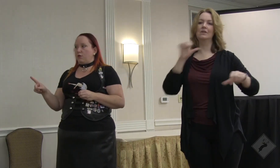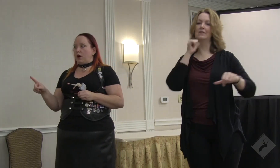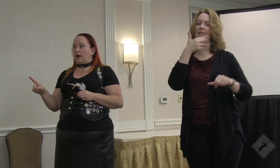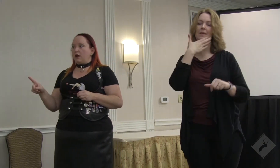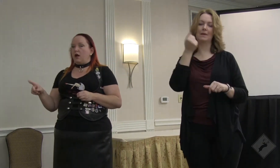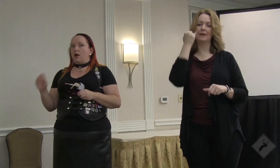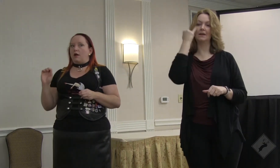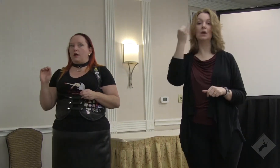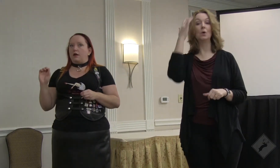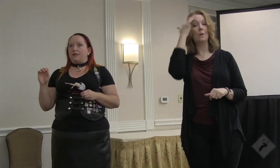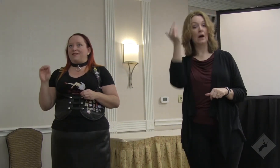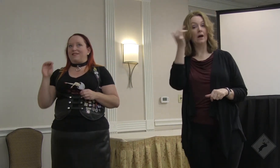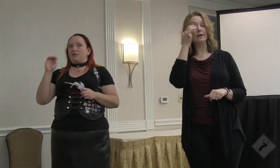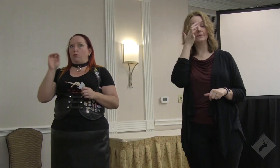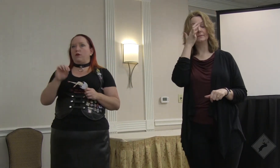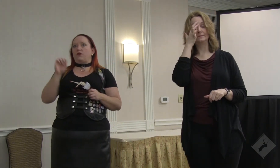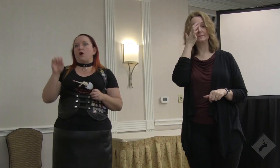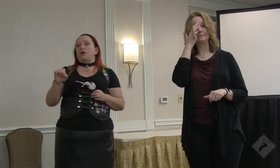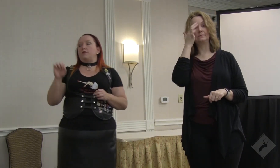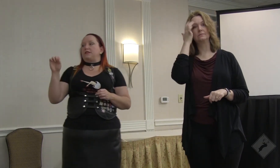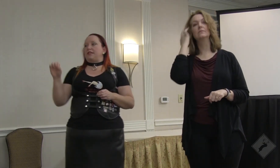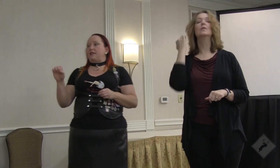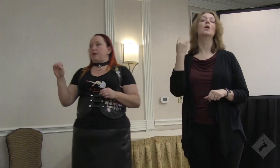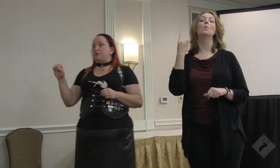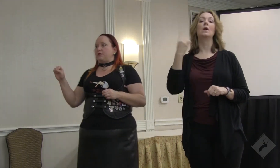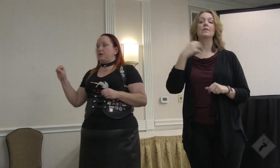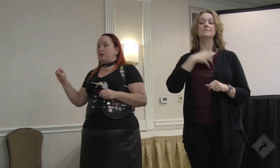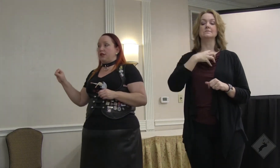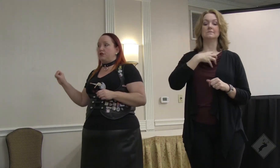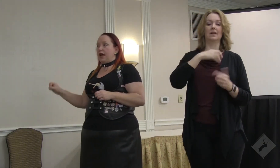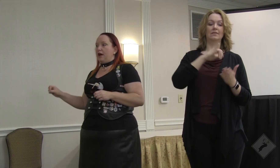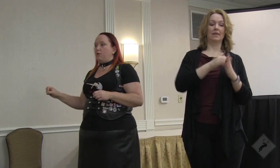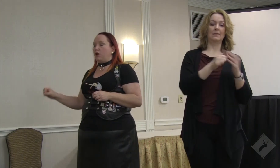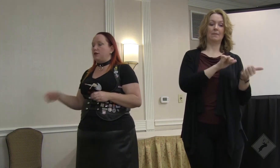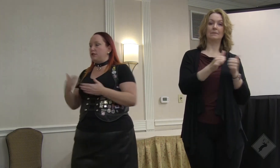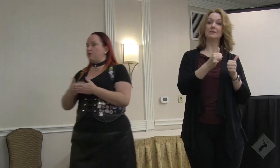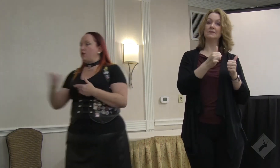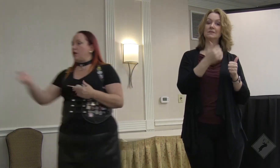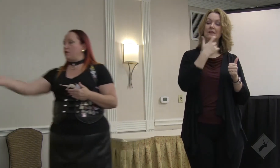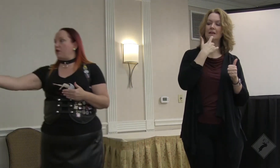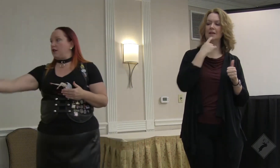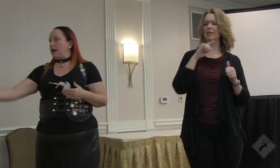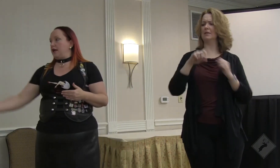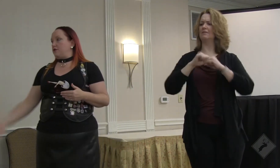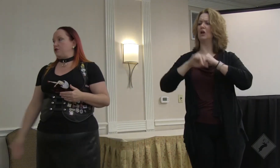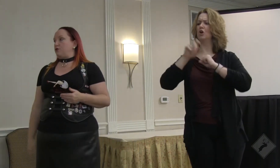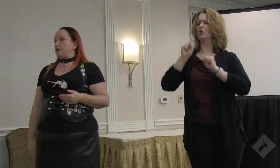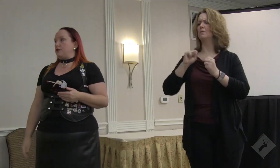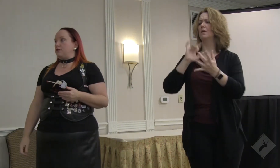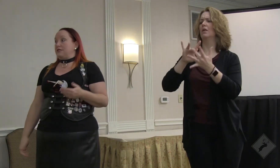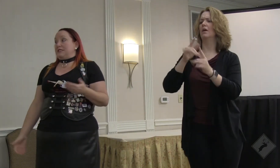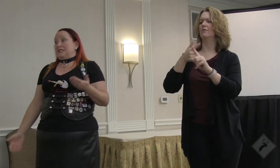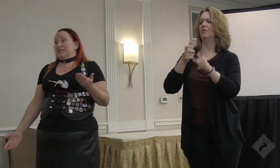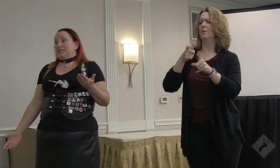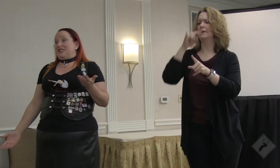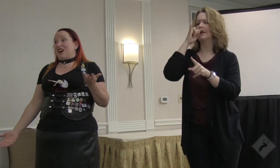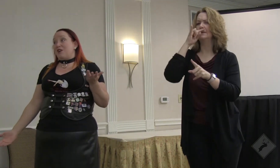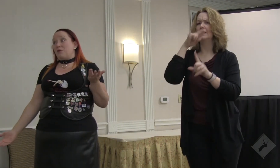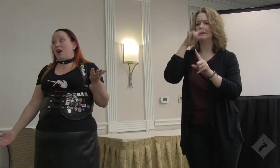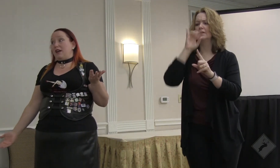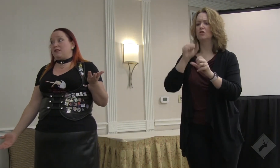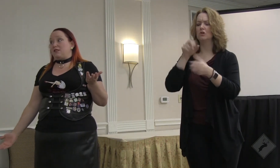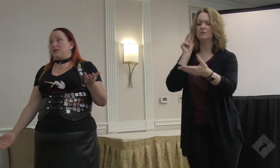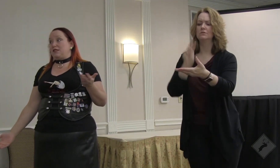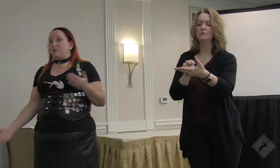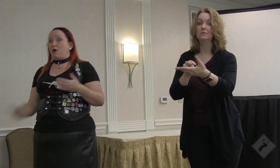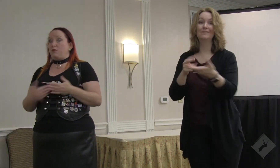And I'll tell you why. One of the arguments that the Baptist Association had was this flyer could have gotten in hands of children. They're